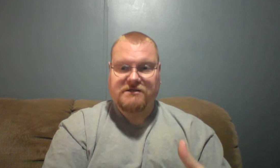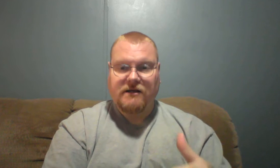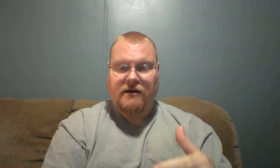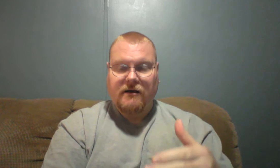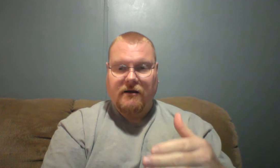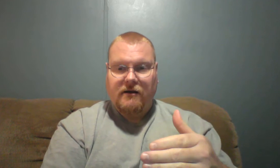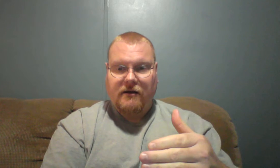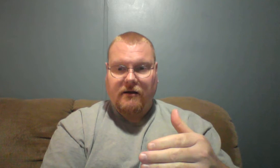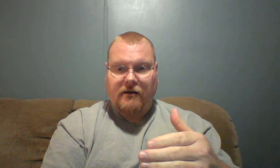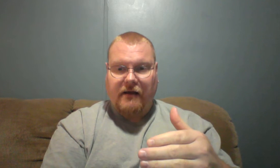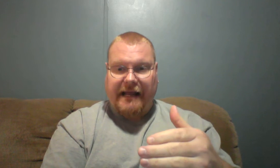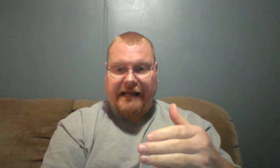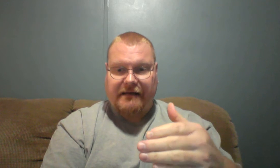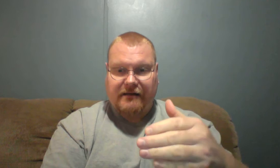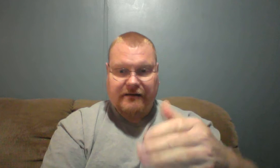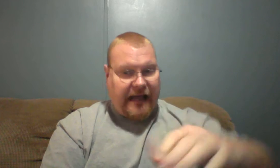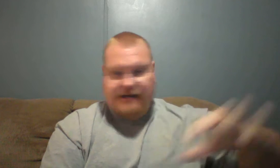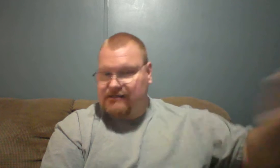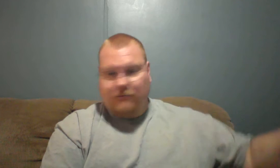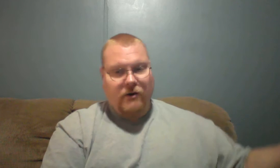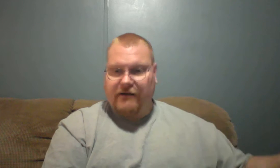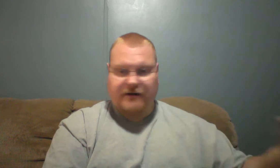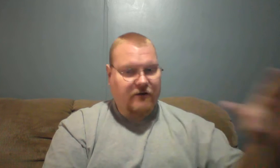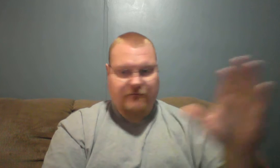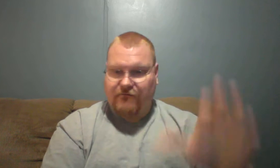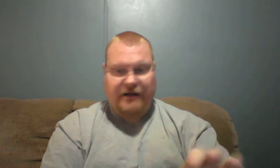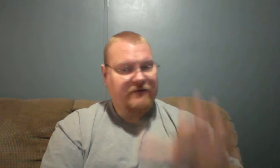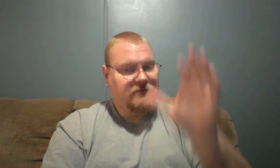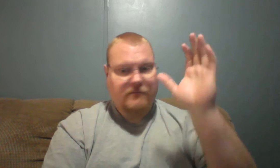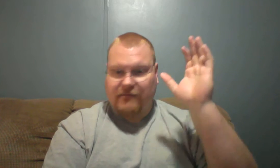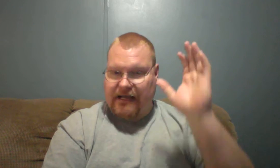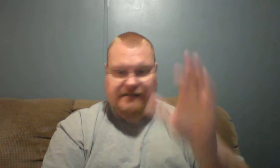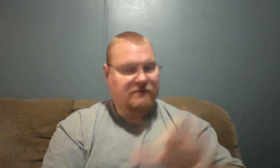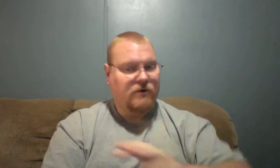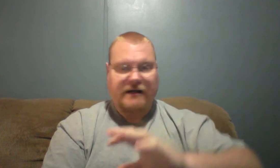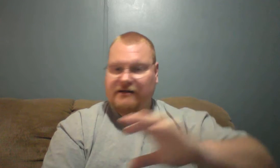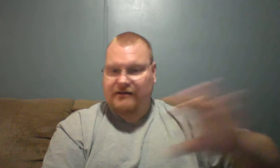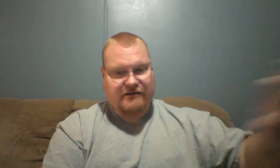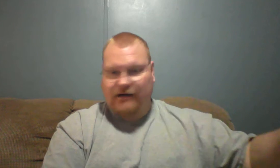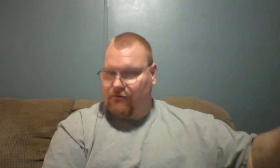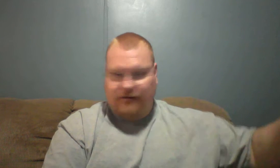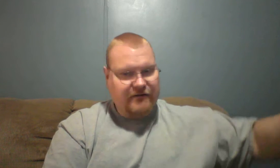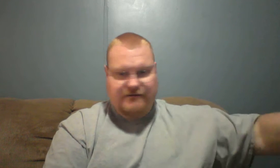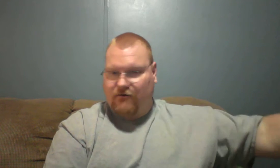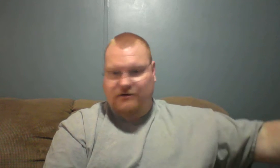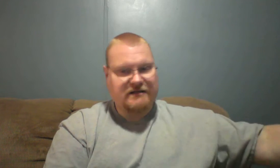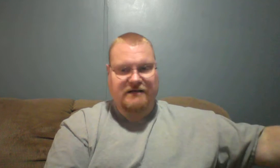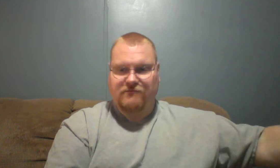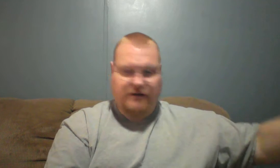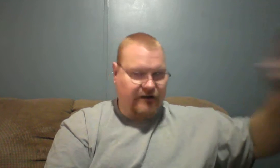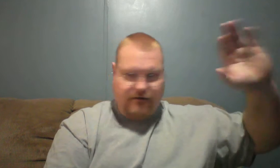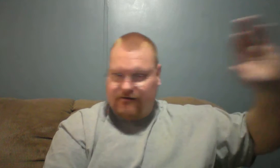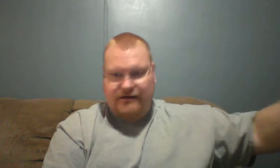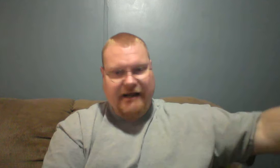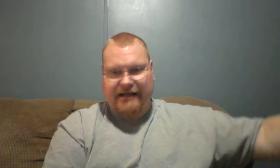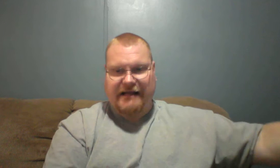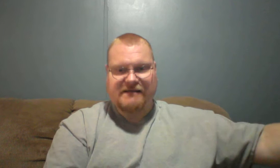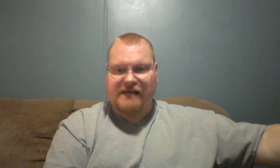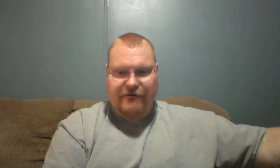and cast them away, you know, forgiven, cast them away into the, you know, as far as these, you know, and that sea of